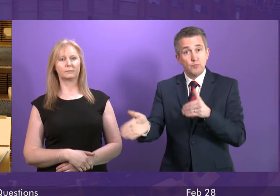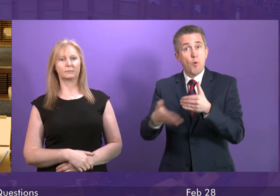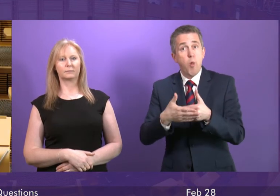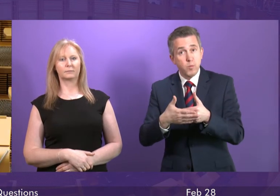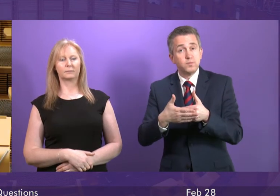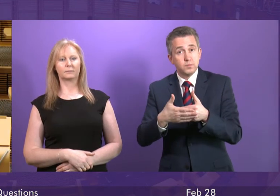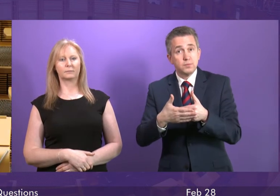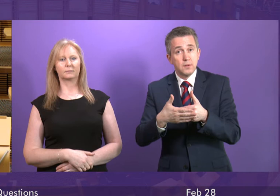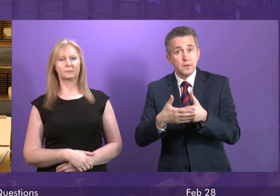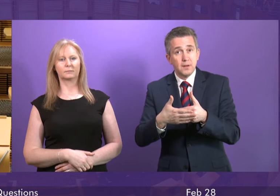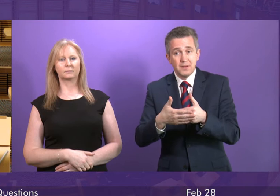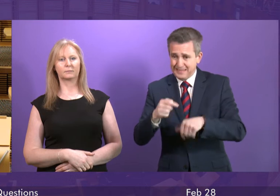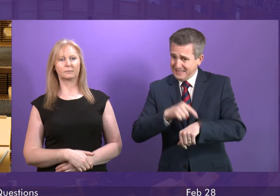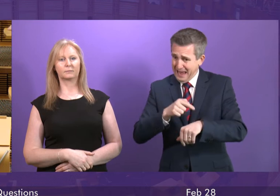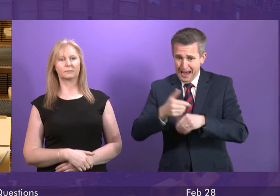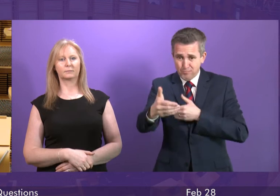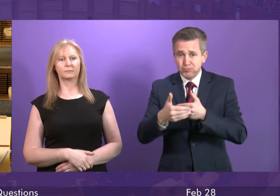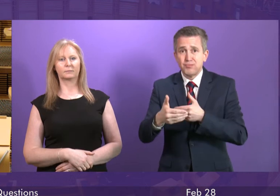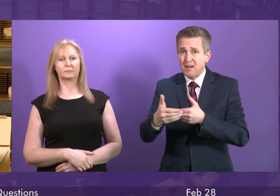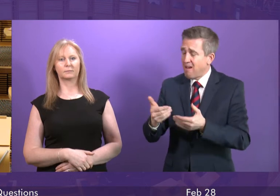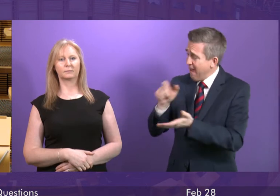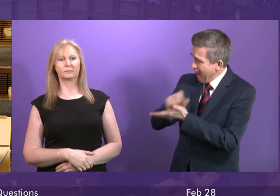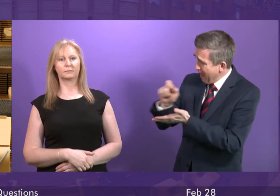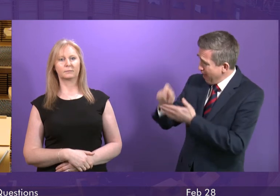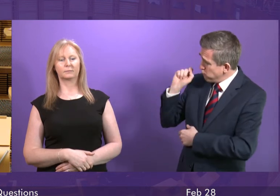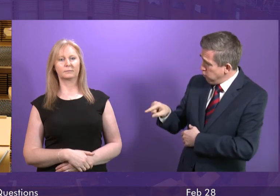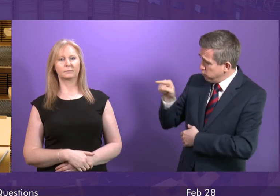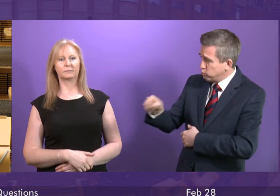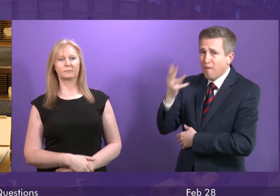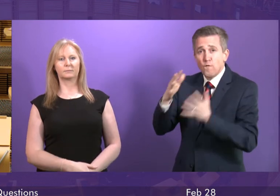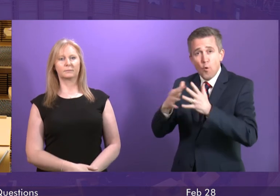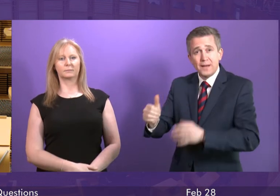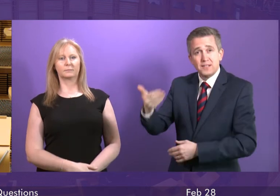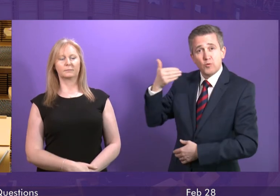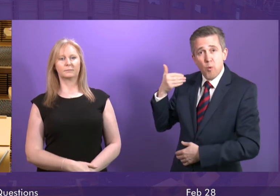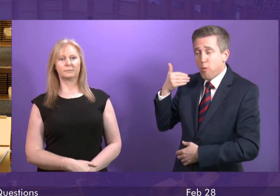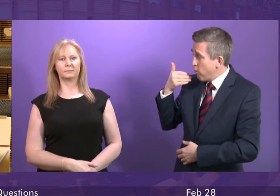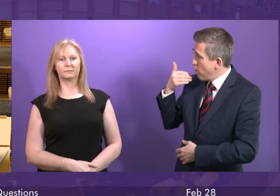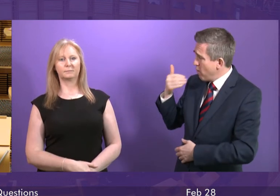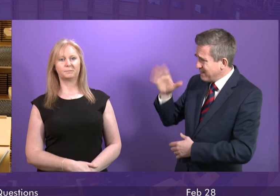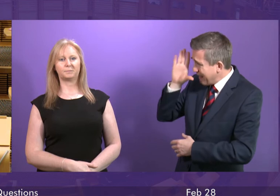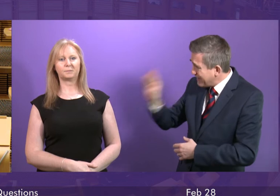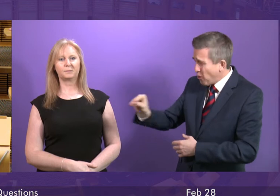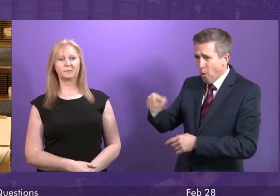I wrote to you almost four weeks ago, stressing the urgency of the situation.